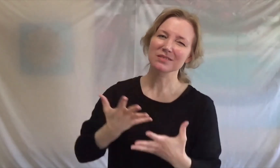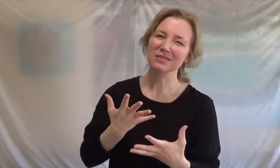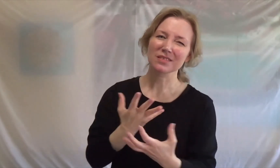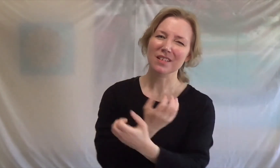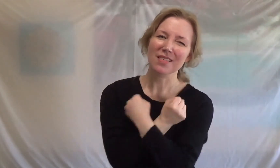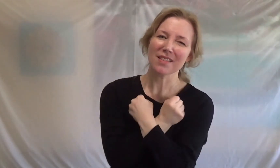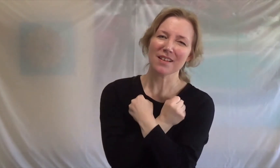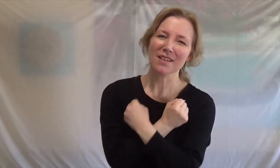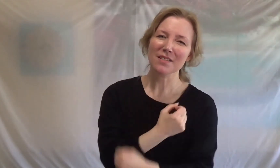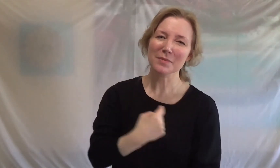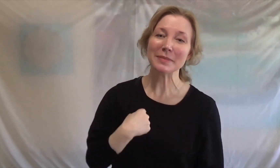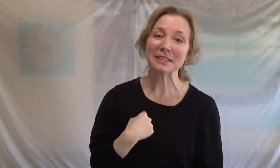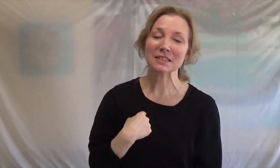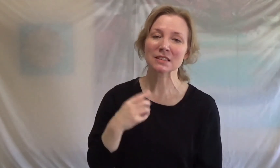song about me